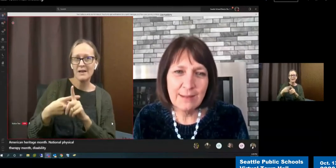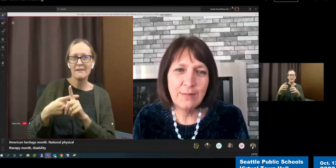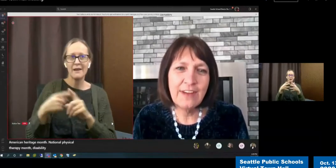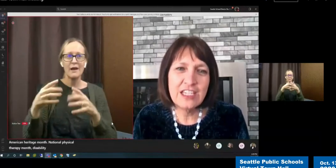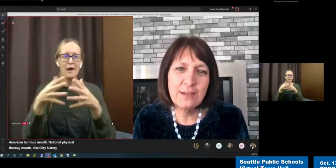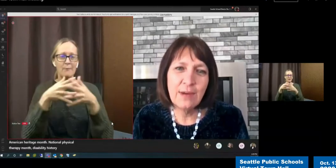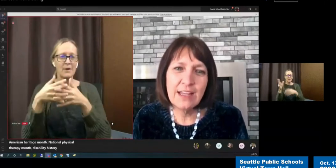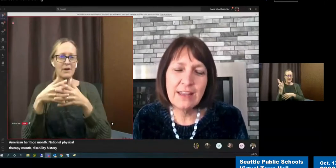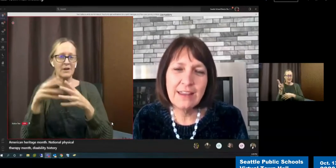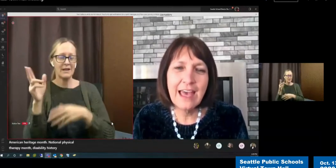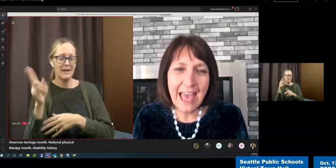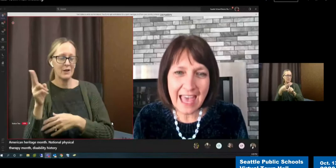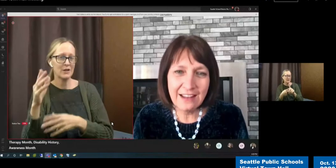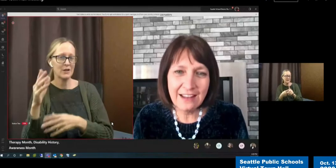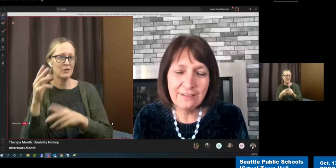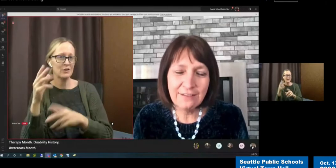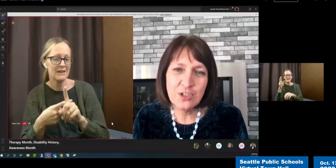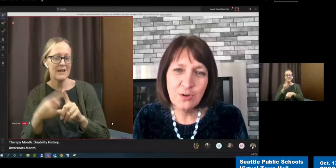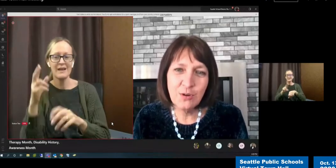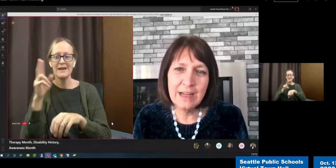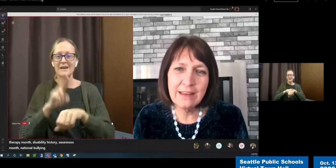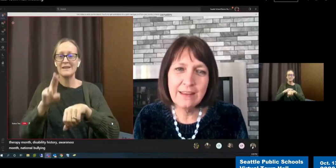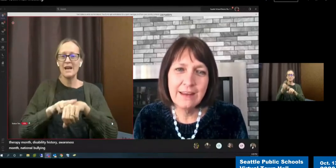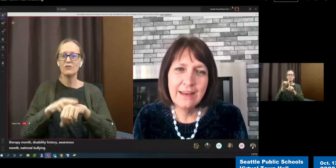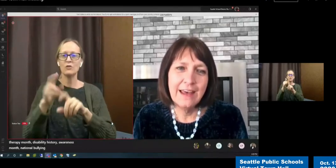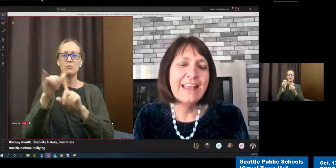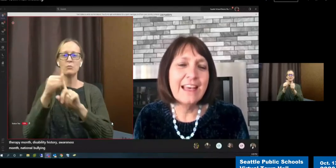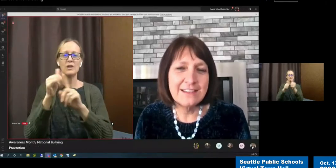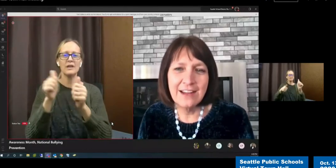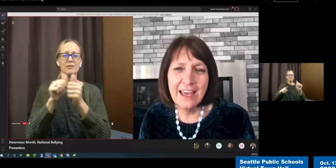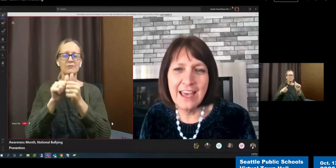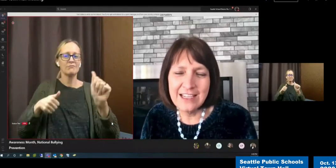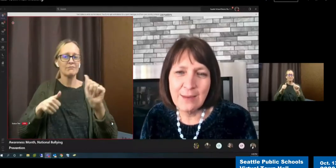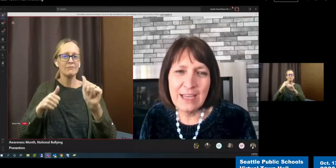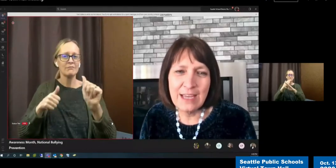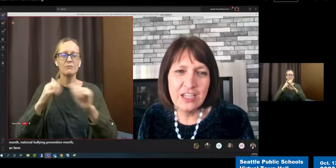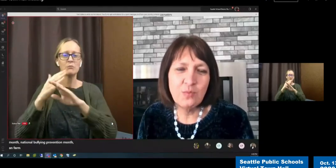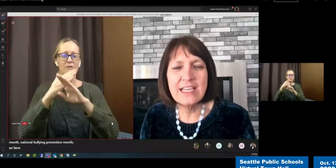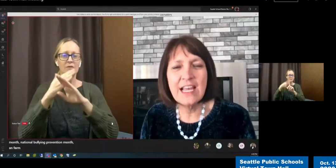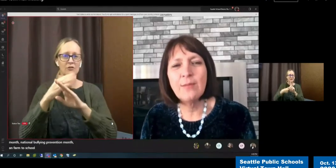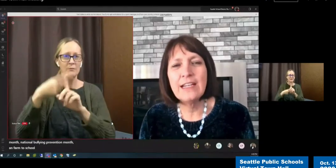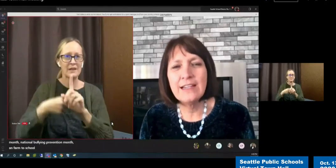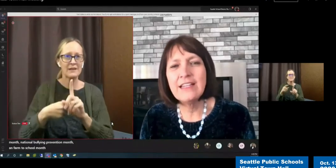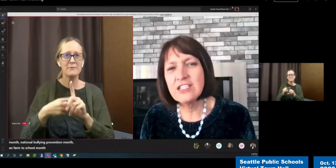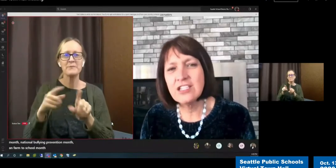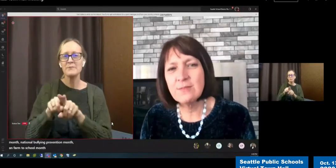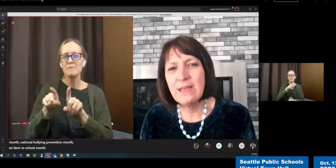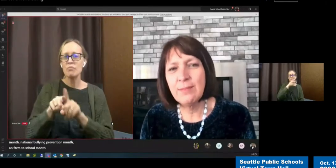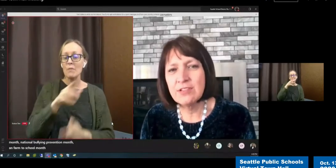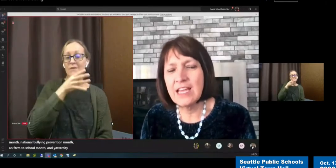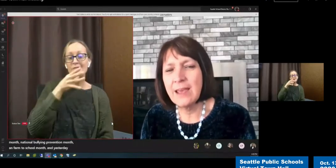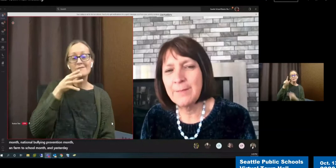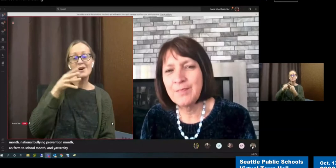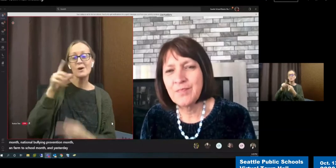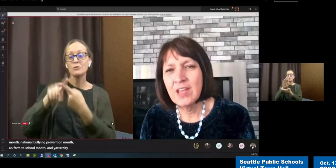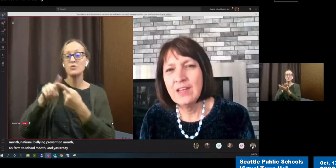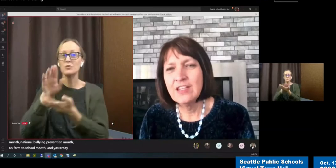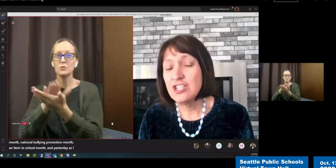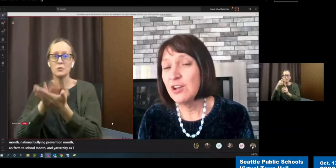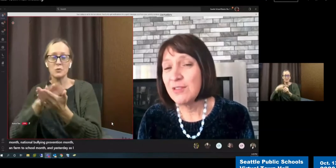Bullying Prevention Month, and Farm to School Month. And yesterday, as I mentioned, we celebrated Indigenous Peoples Day.